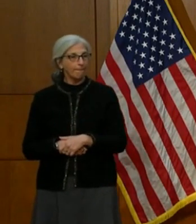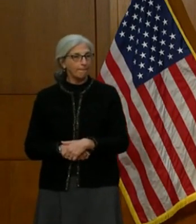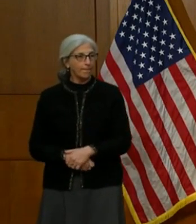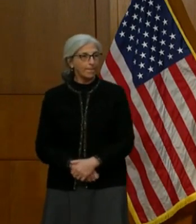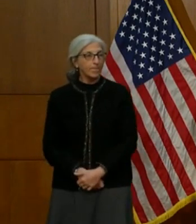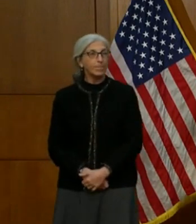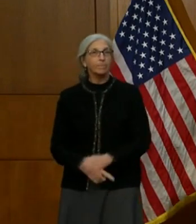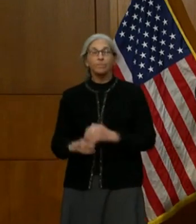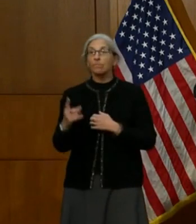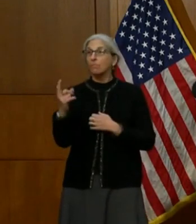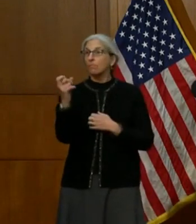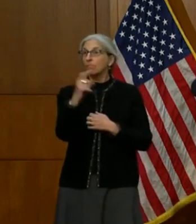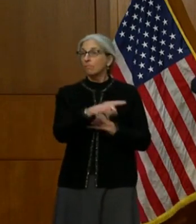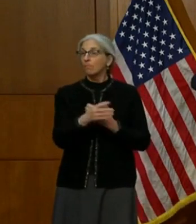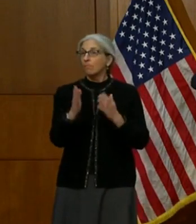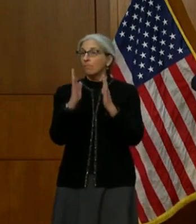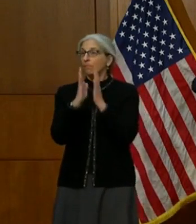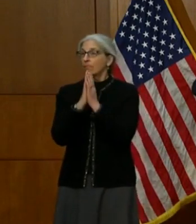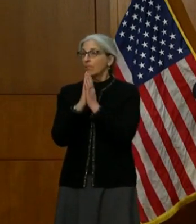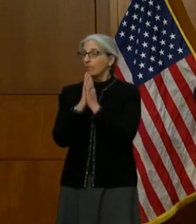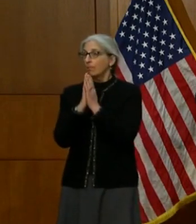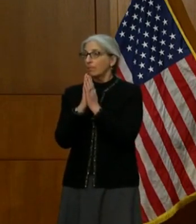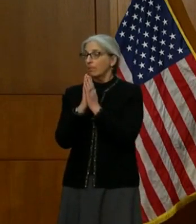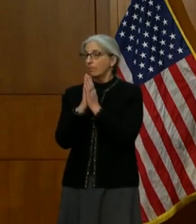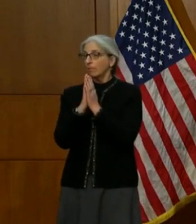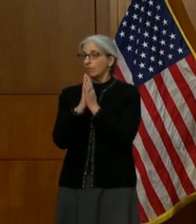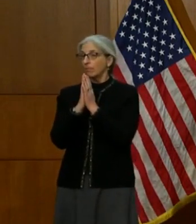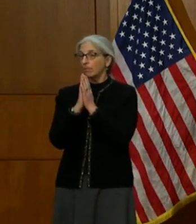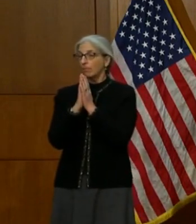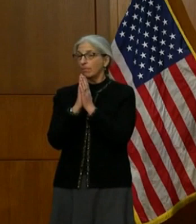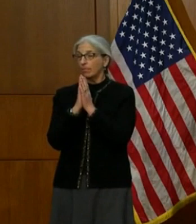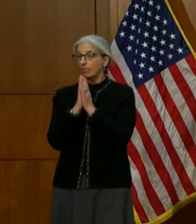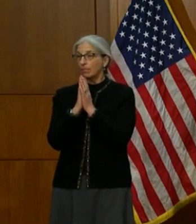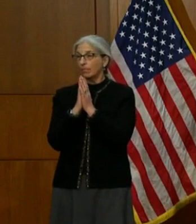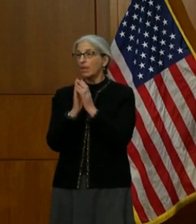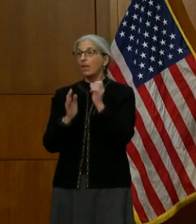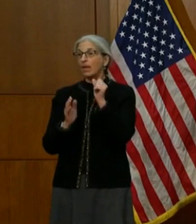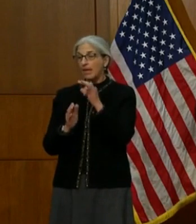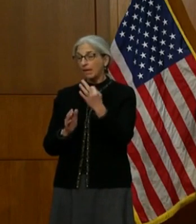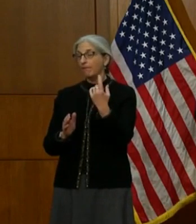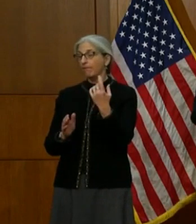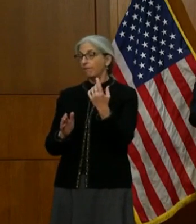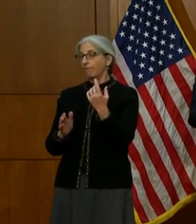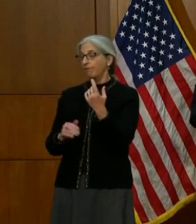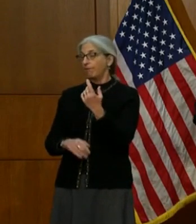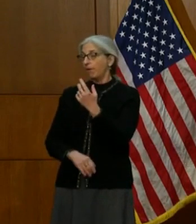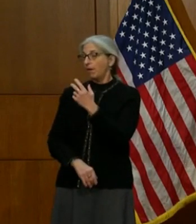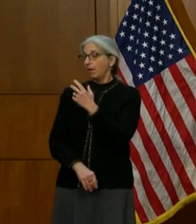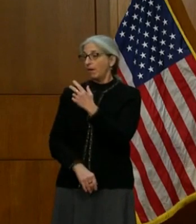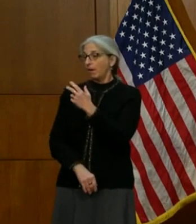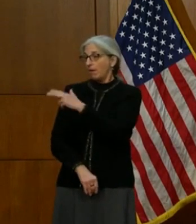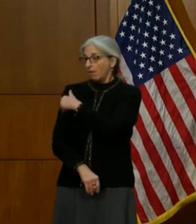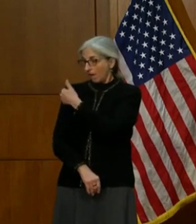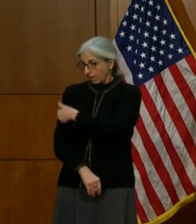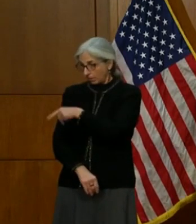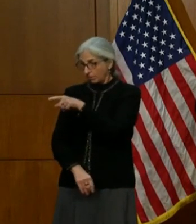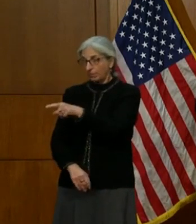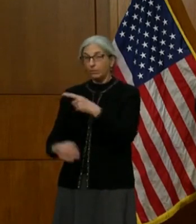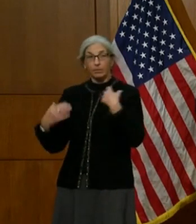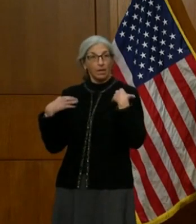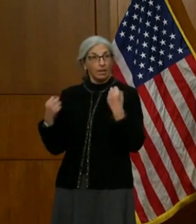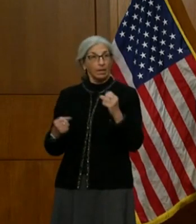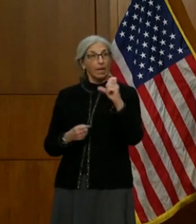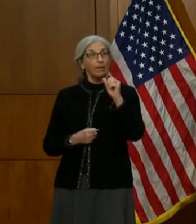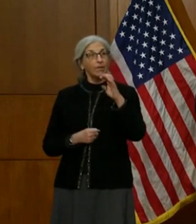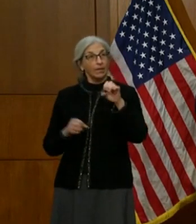The question was whether the guidance that was given to the health care systems initially,